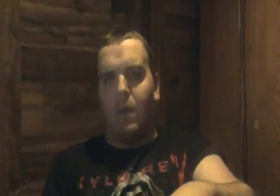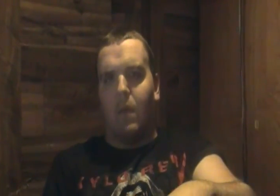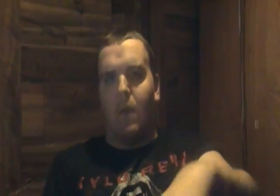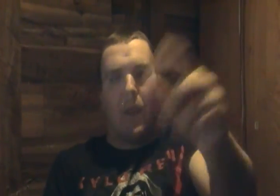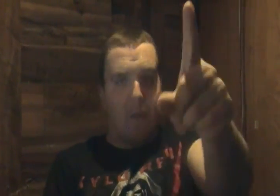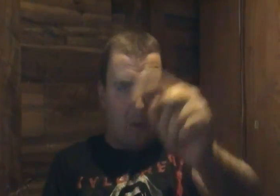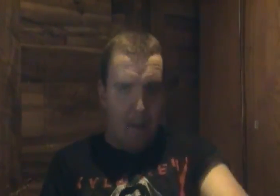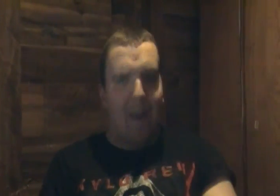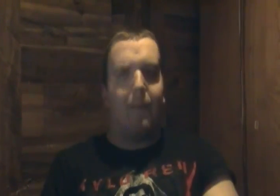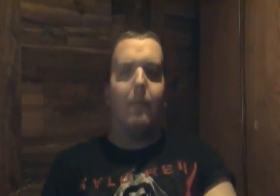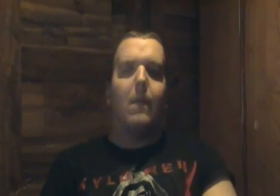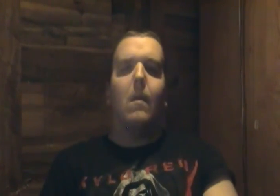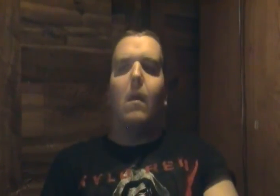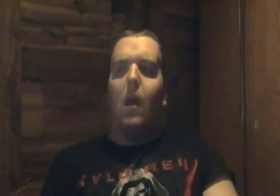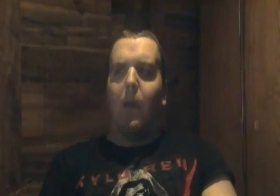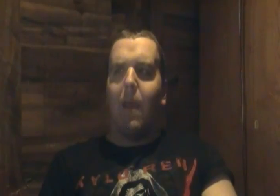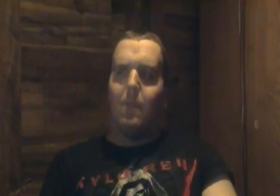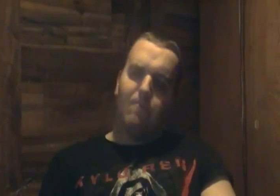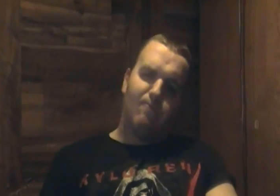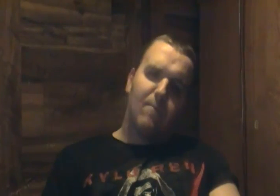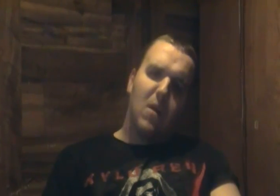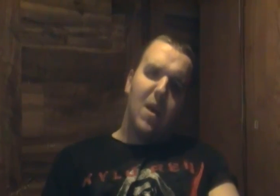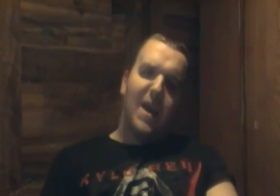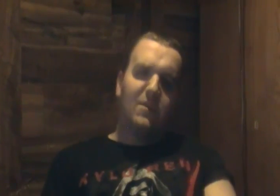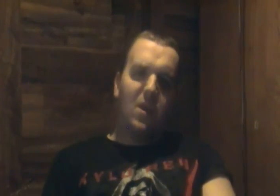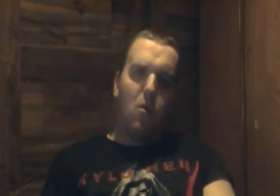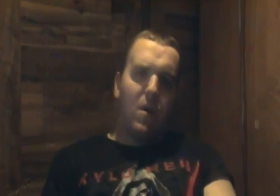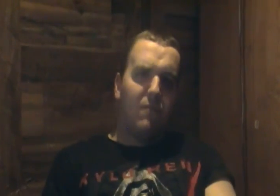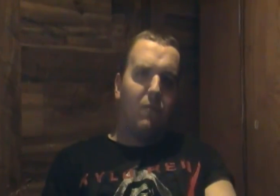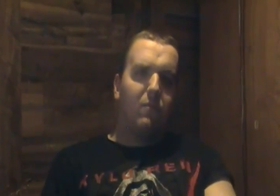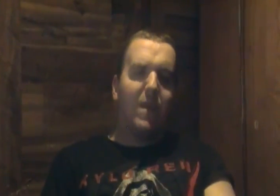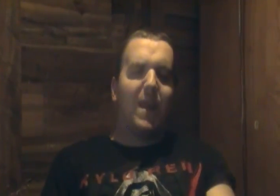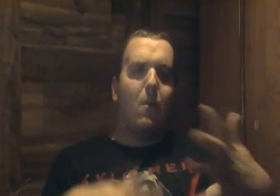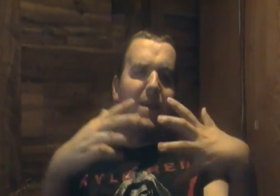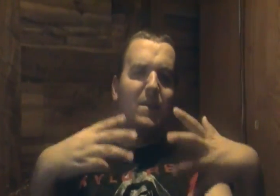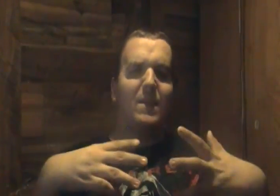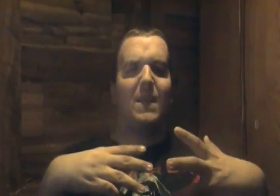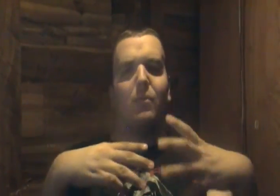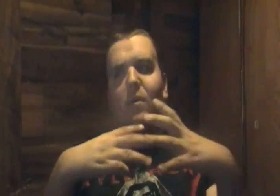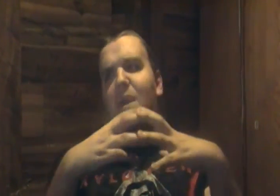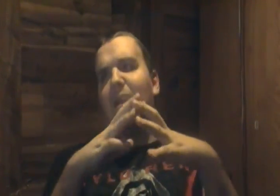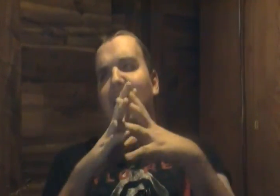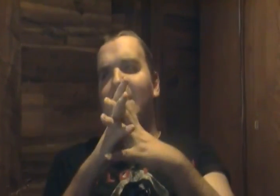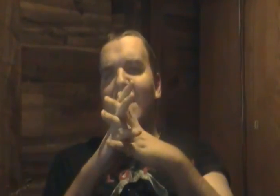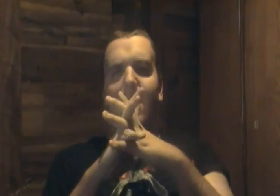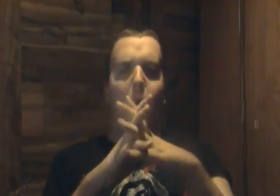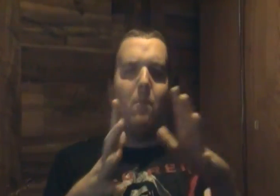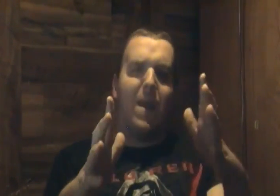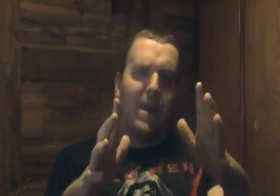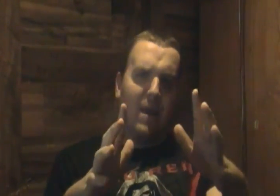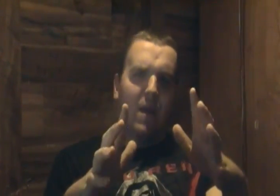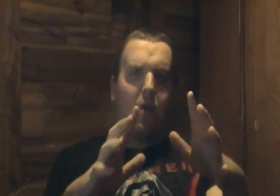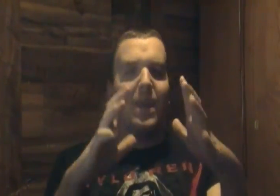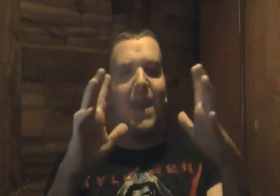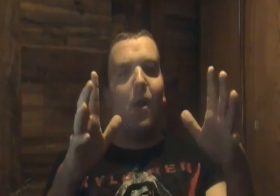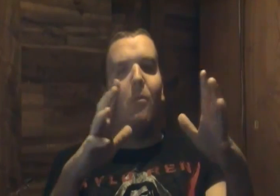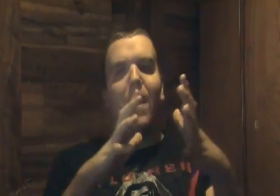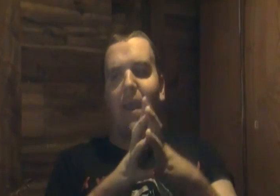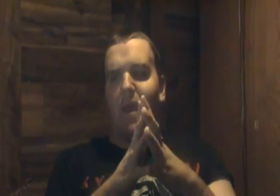okay you're back okay and so what they go into the temple they see Olmeg or King Olmeg